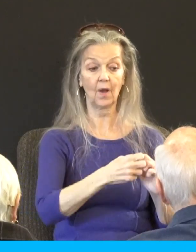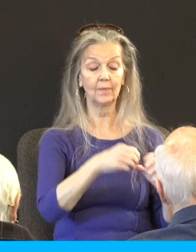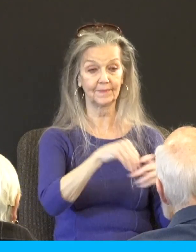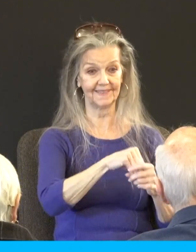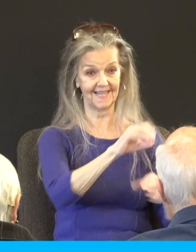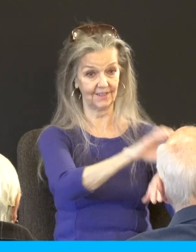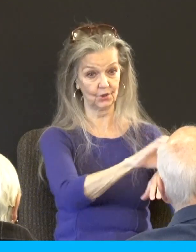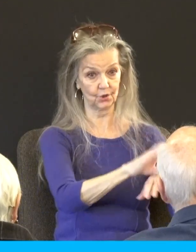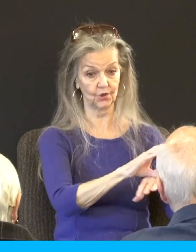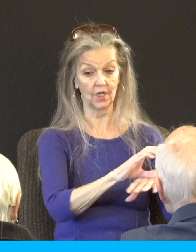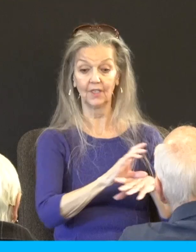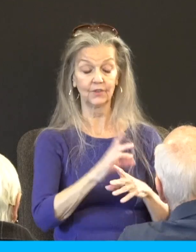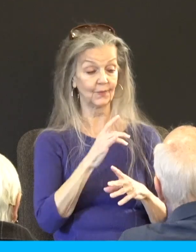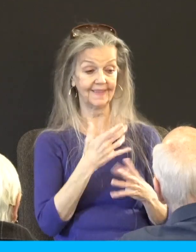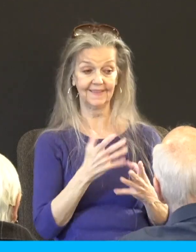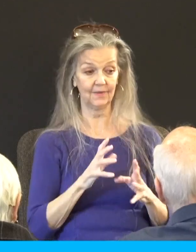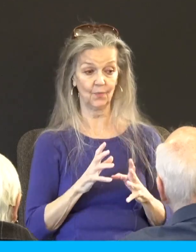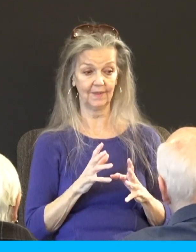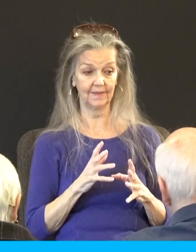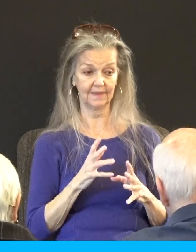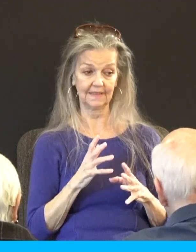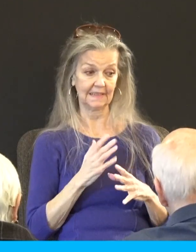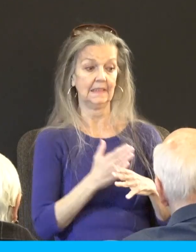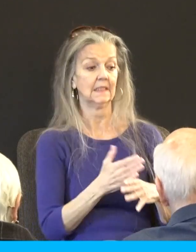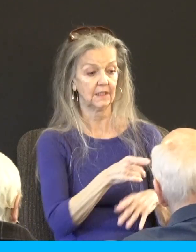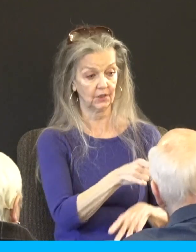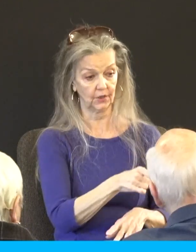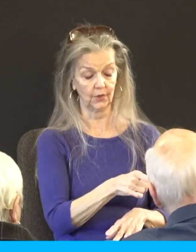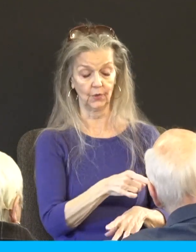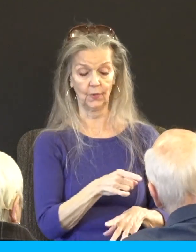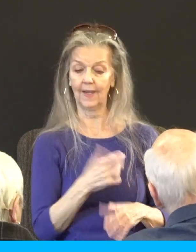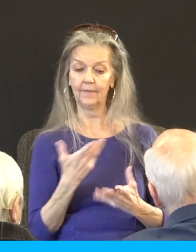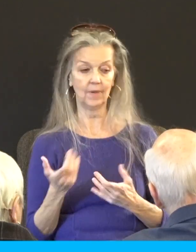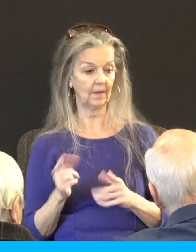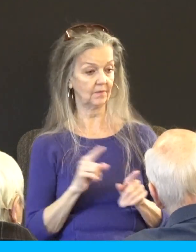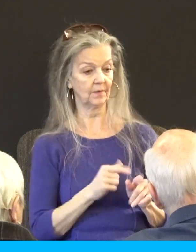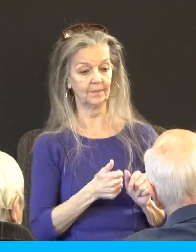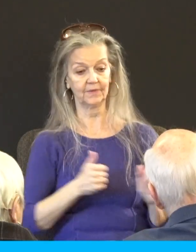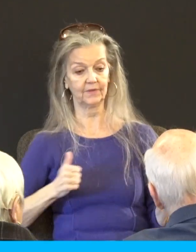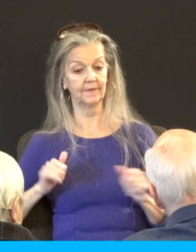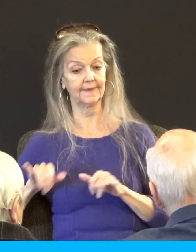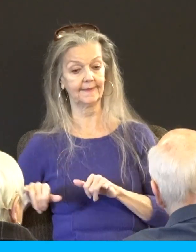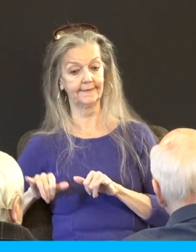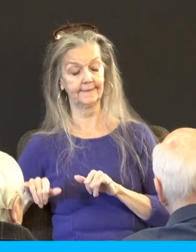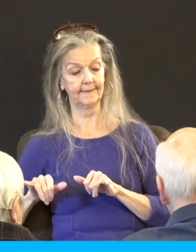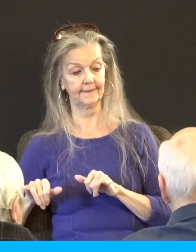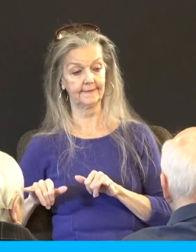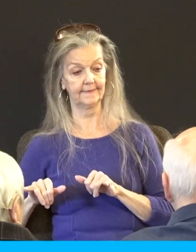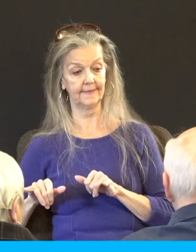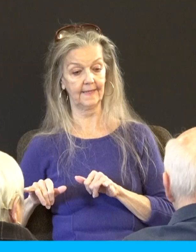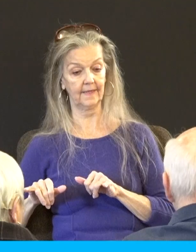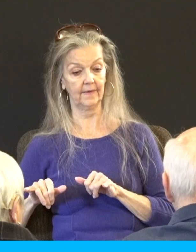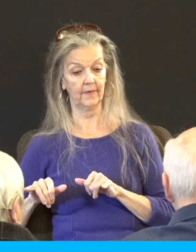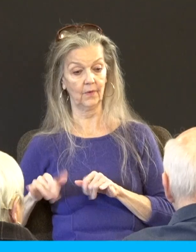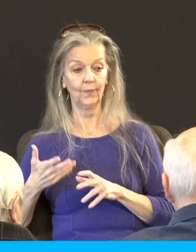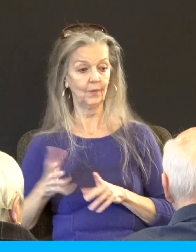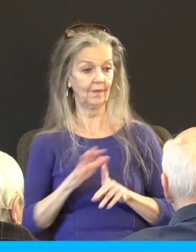spare you I came not as yet unto Corinth, not for that we have dominion over your faith, but are helpers of your joy, for by faith you